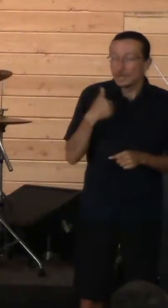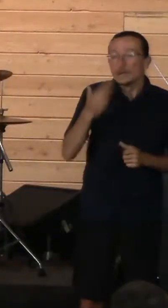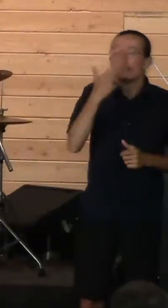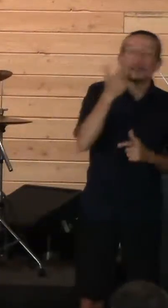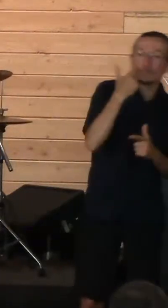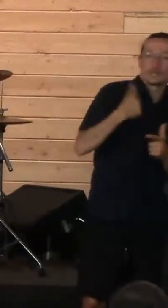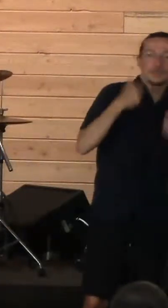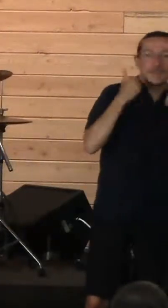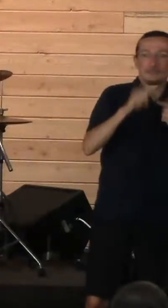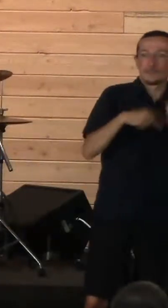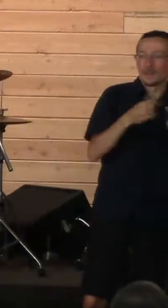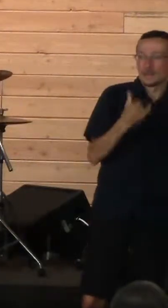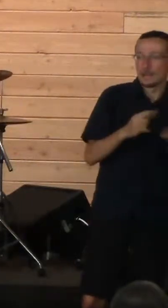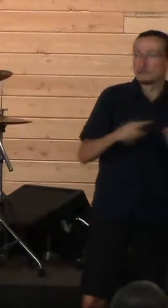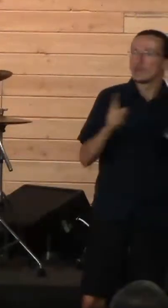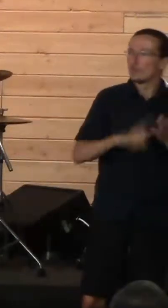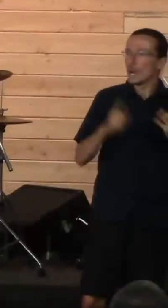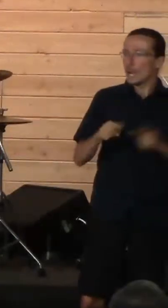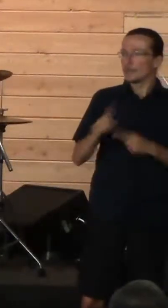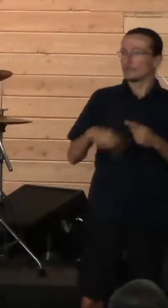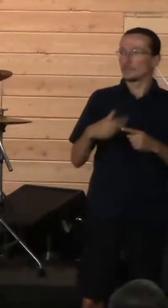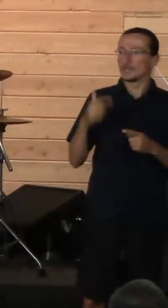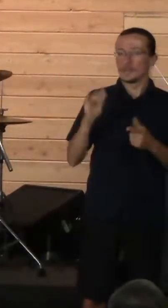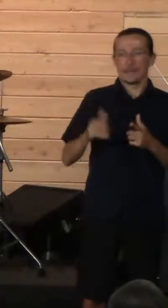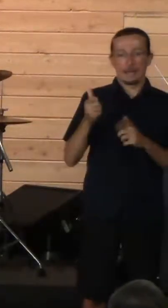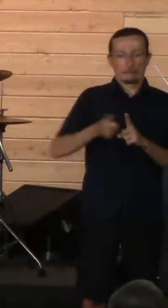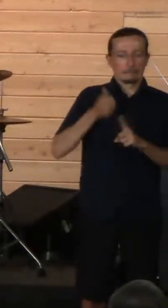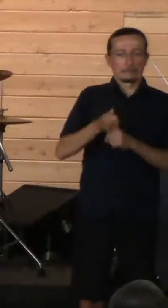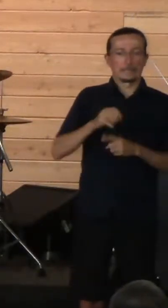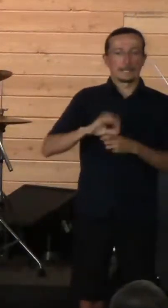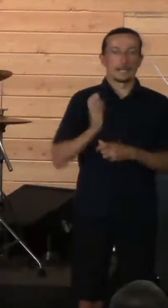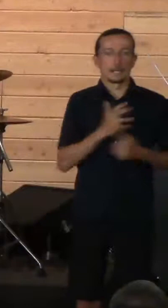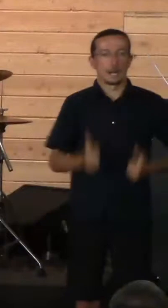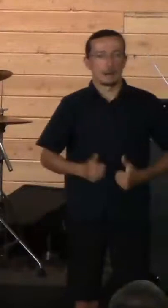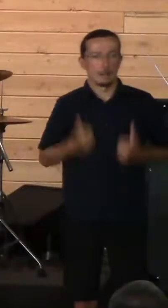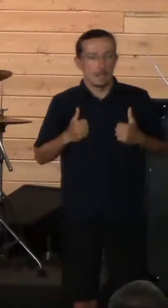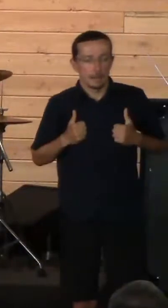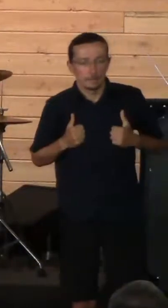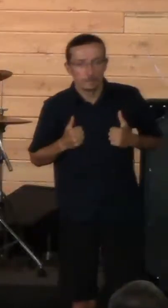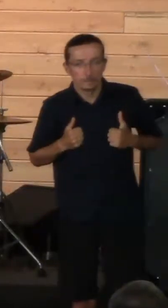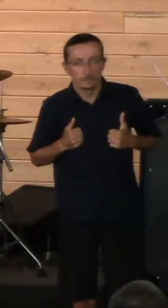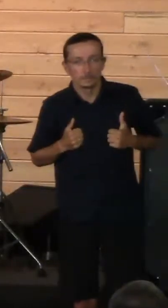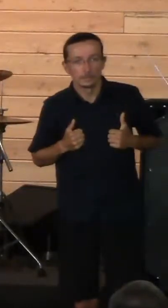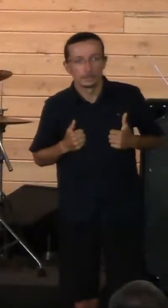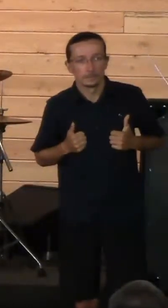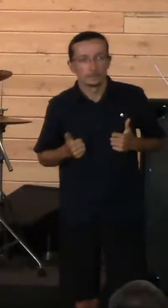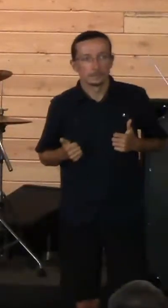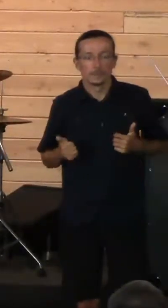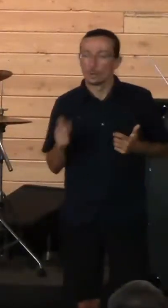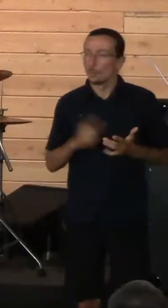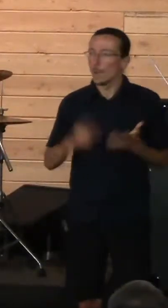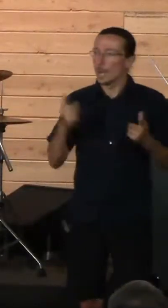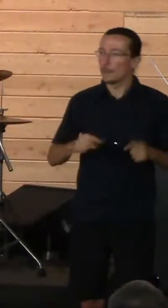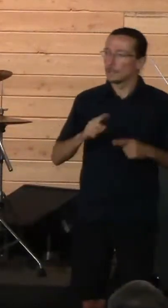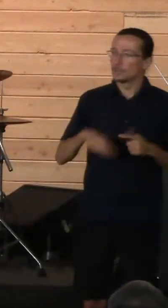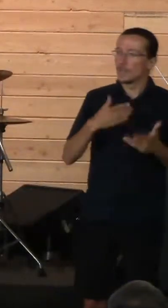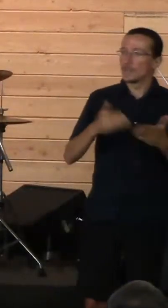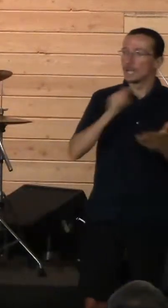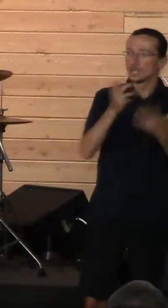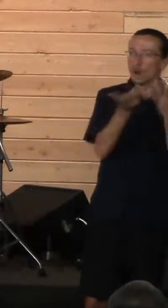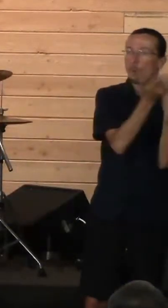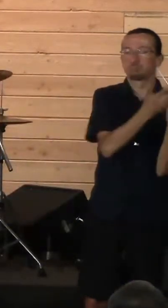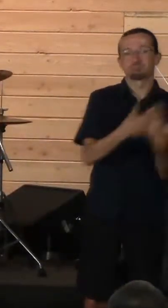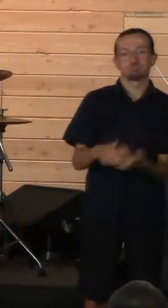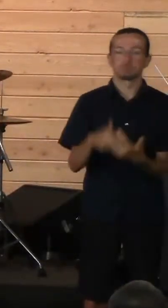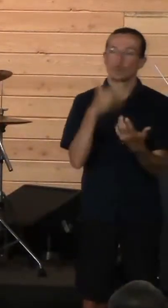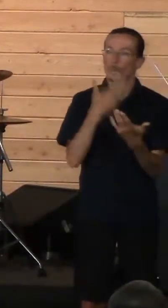what happens when that happens in our lives? You know, it's what happens when it doesn't end well? What happens when there's